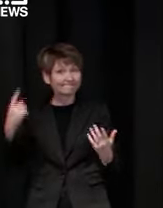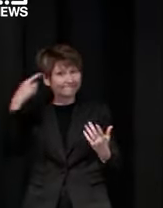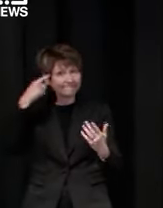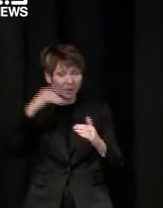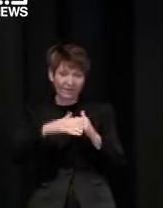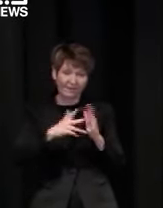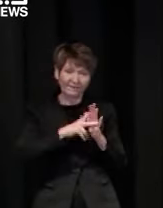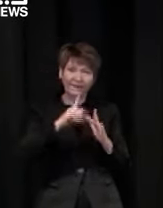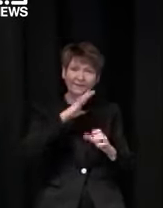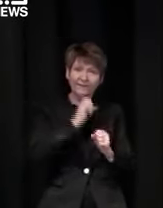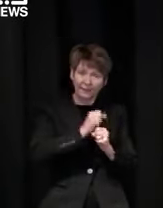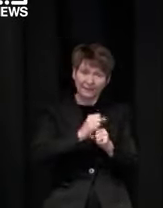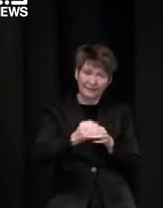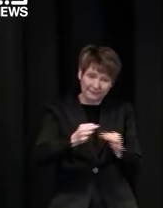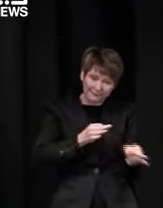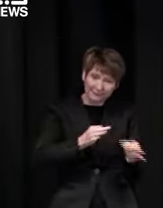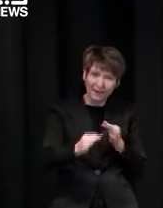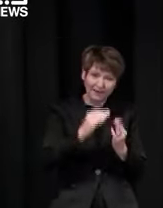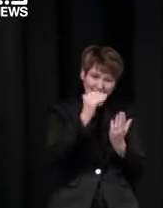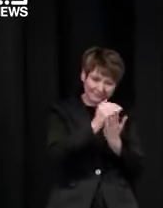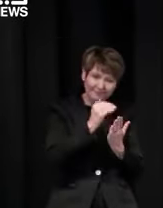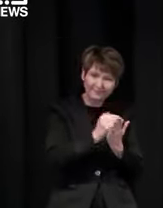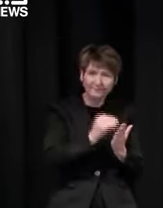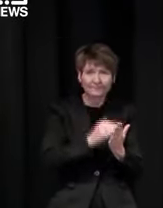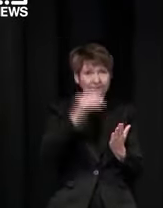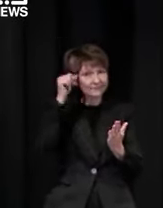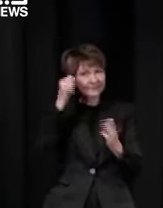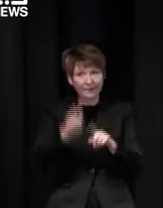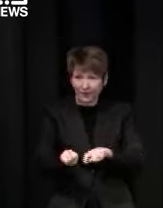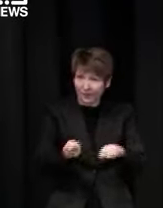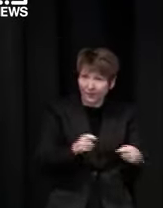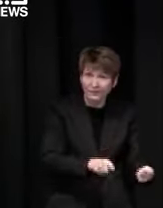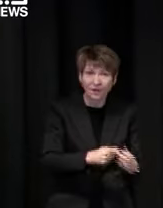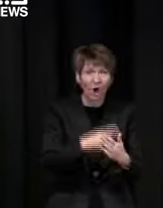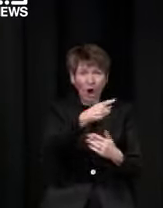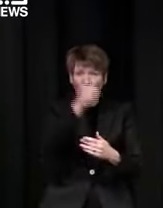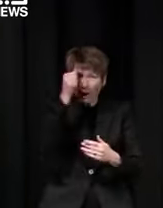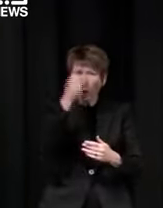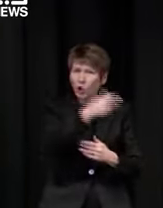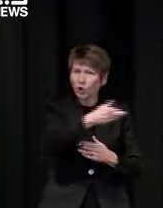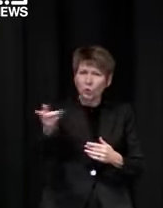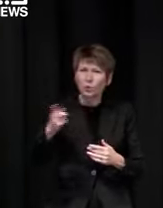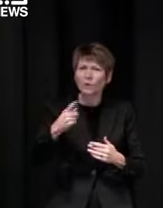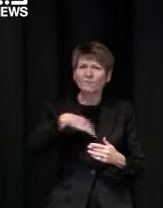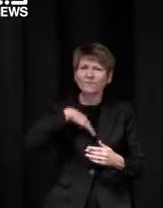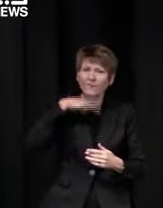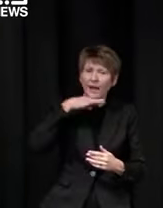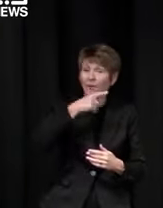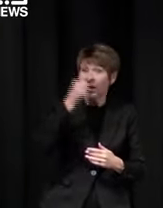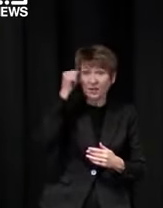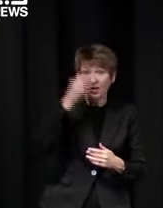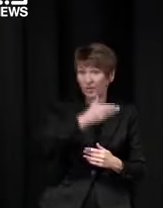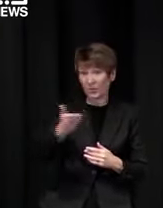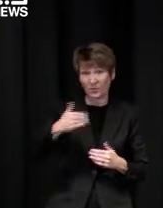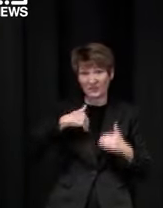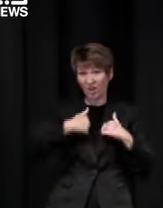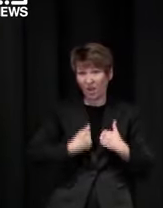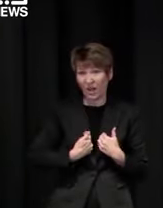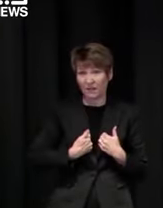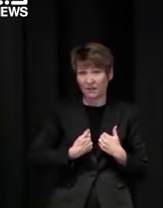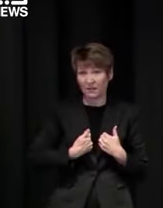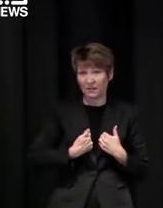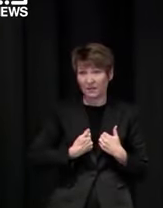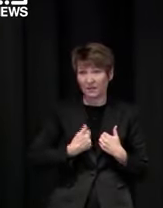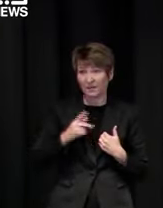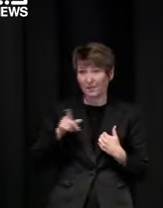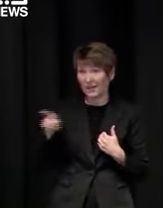stuff the fact that we're all tired and want this to be over well our nurses are tired too so what we what we planned for last year